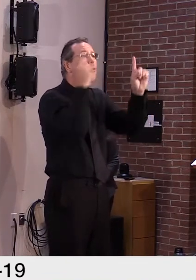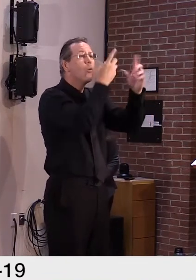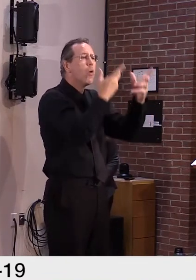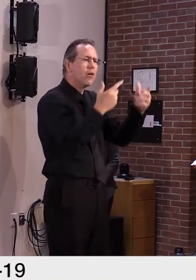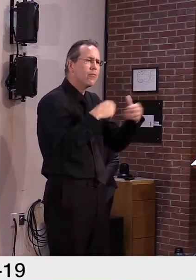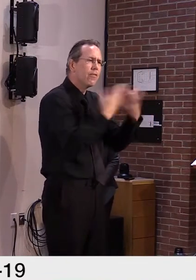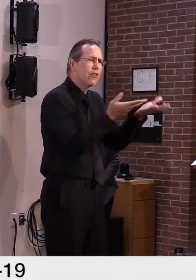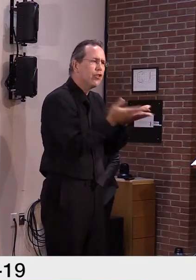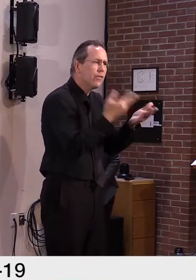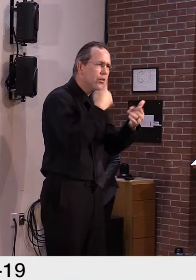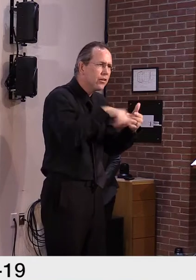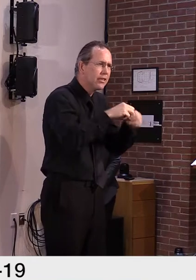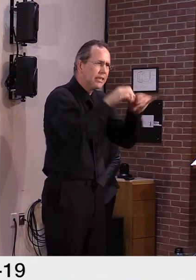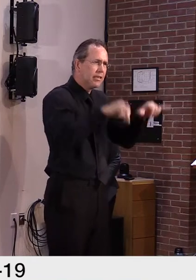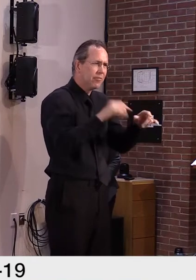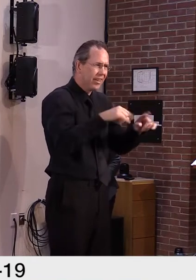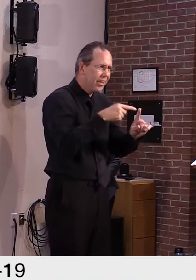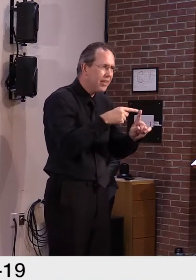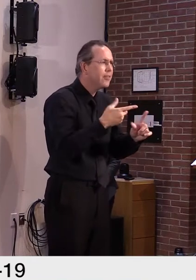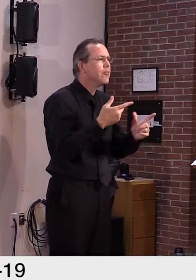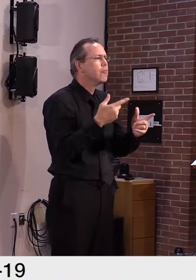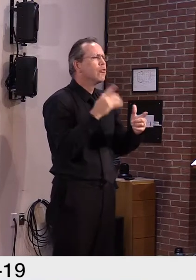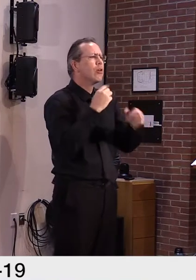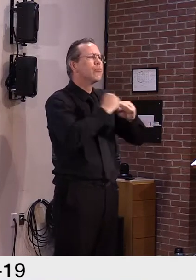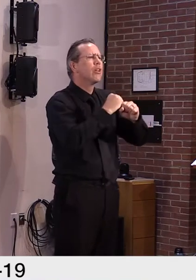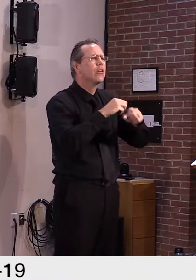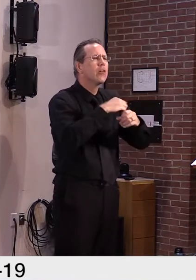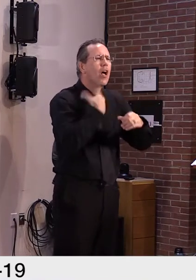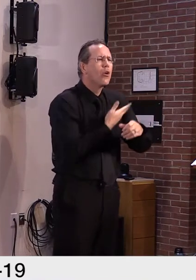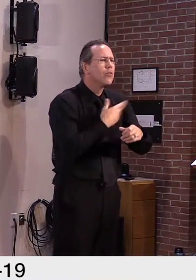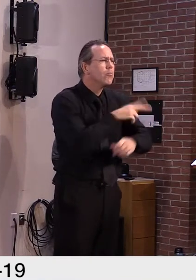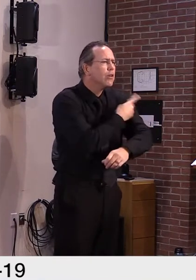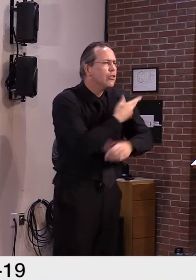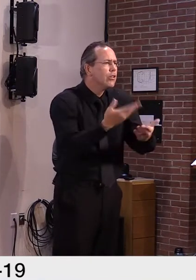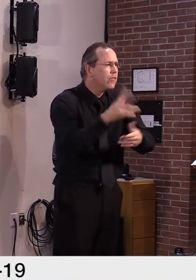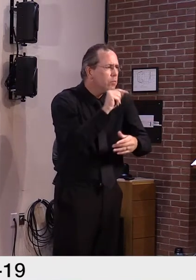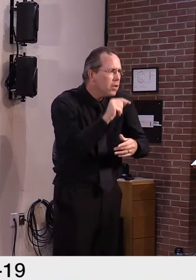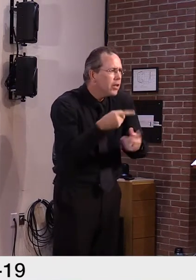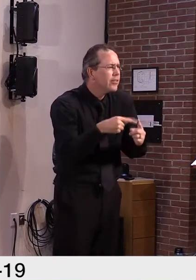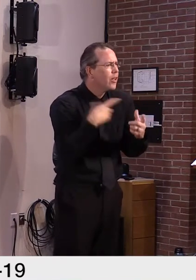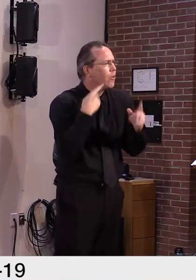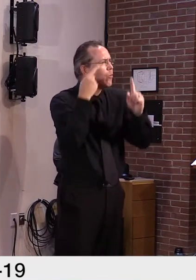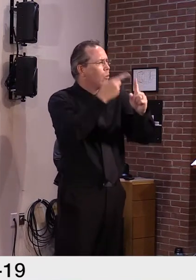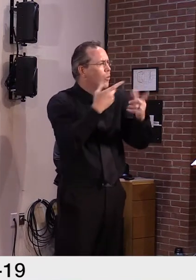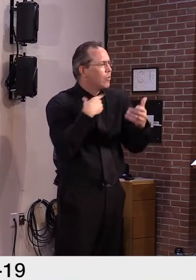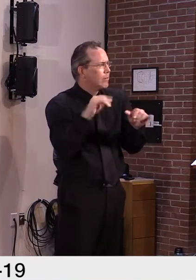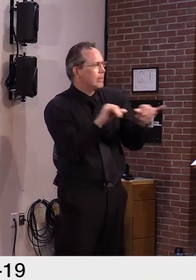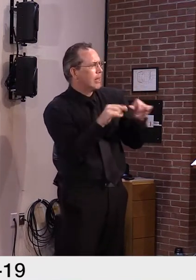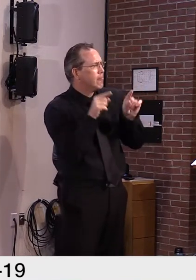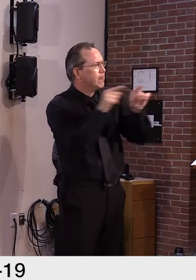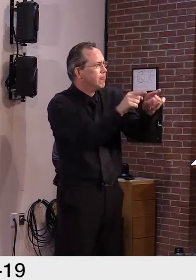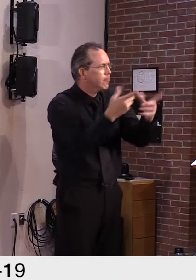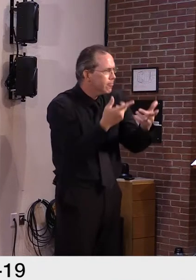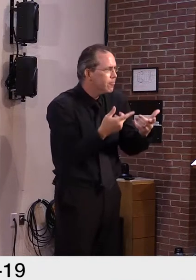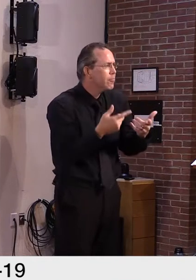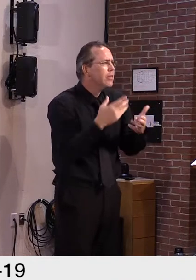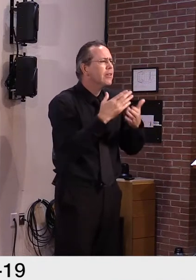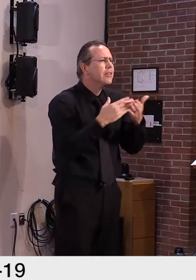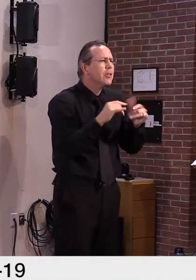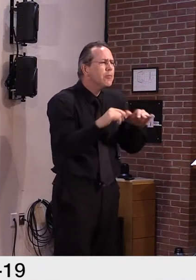our system as well as, you know, keeping costs down. Look,